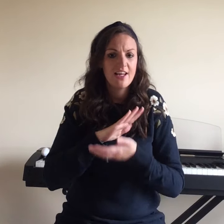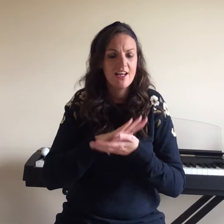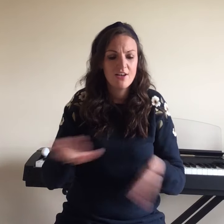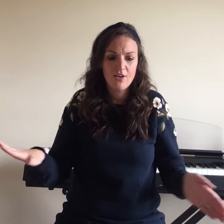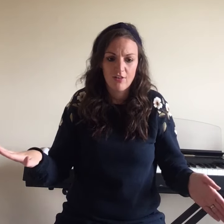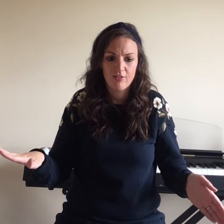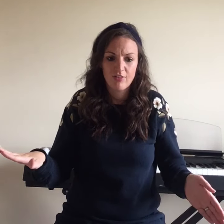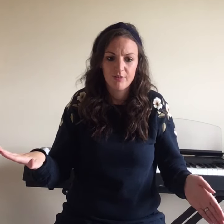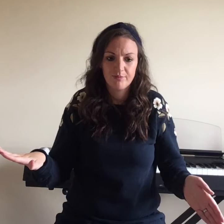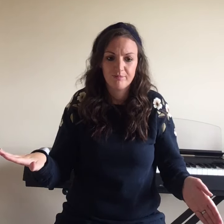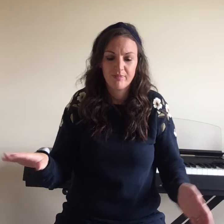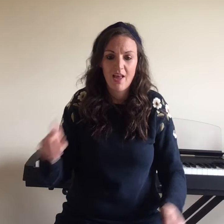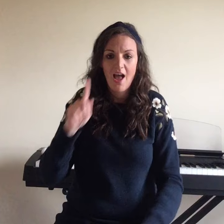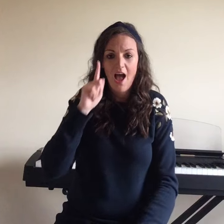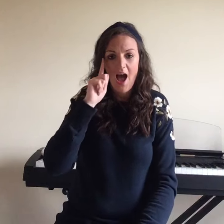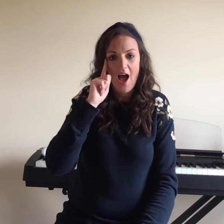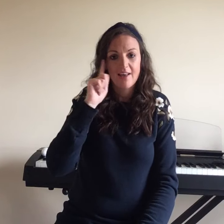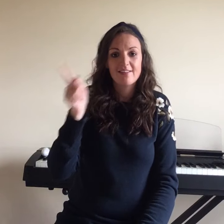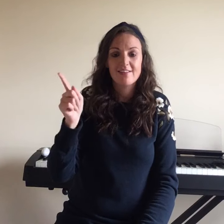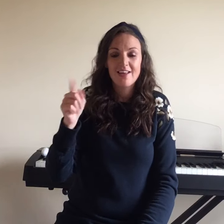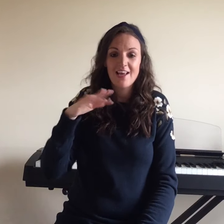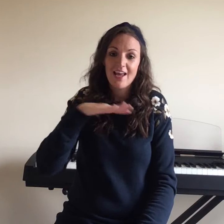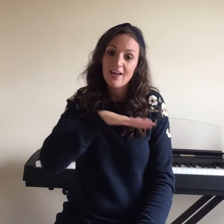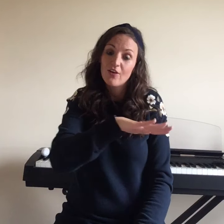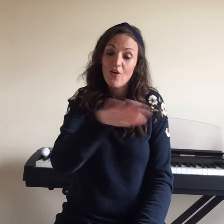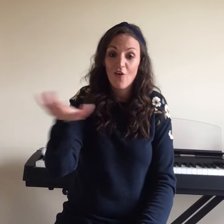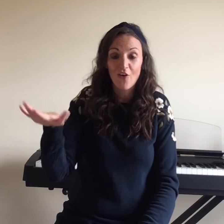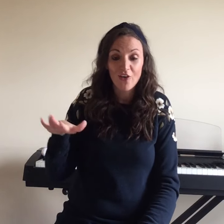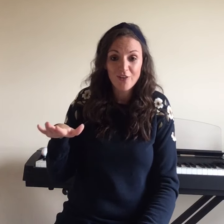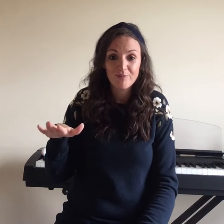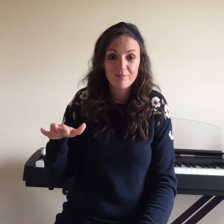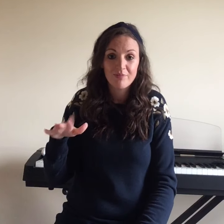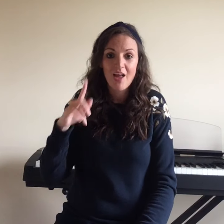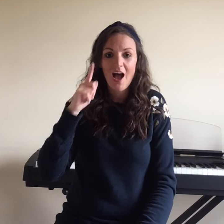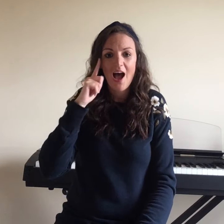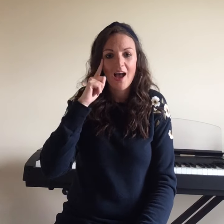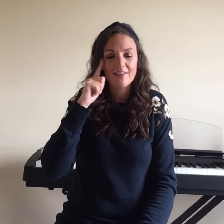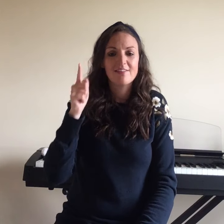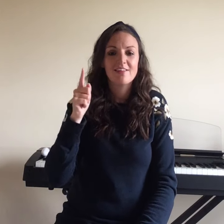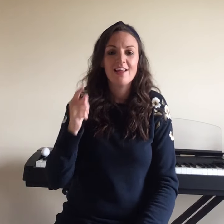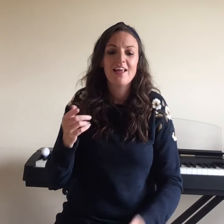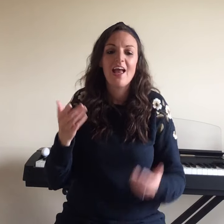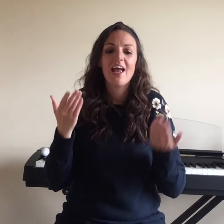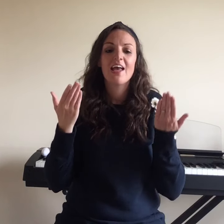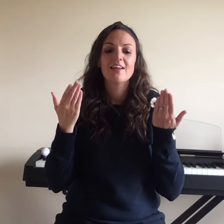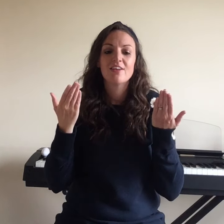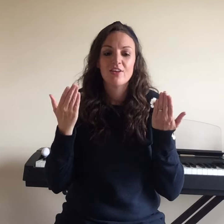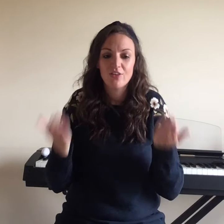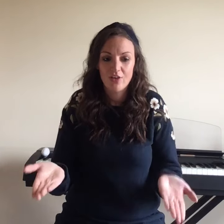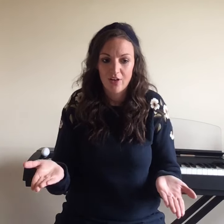enough. I see it all. I see it now.